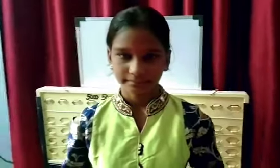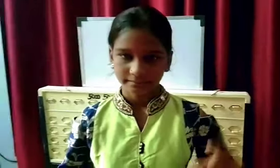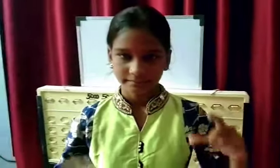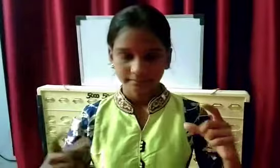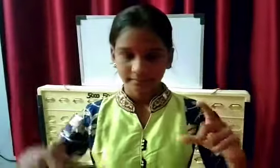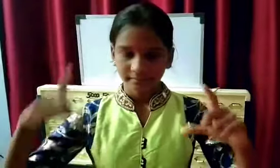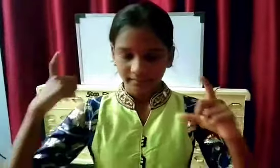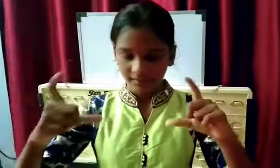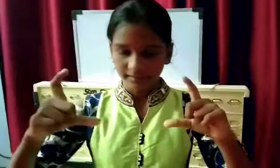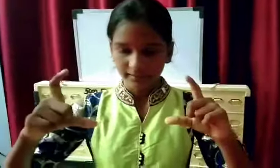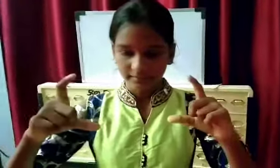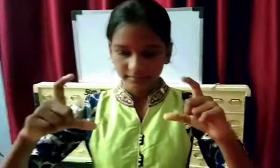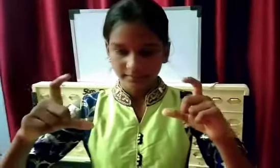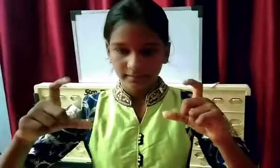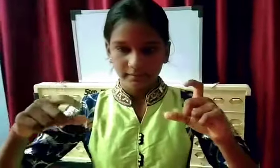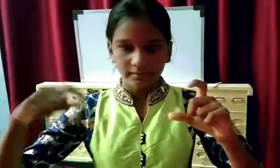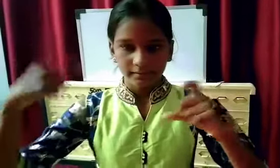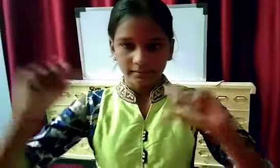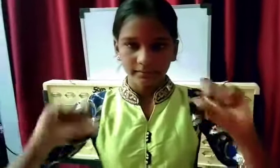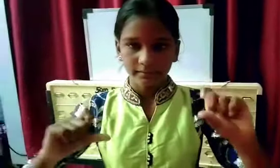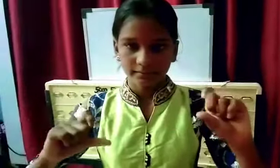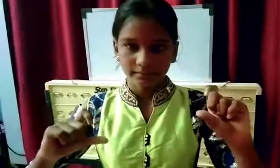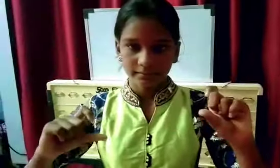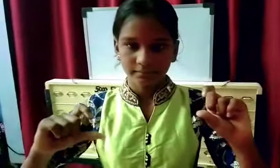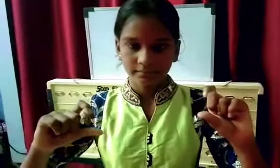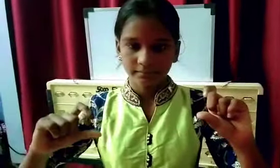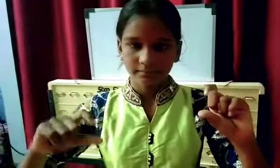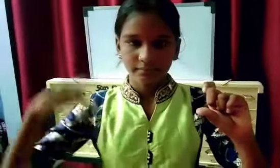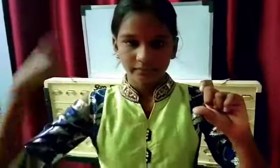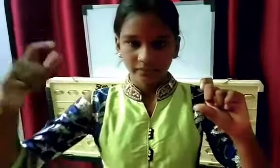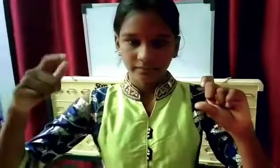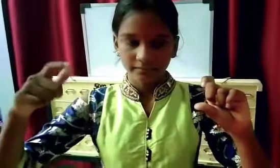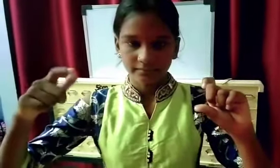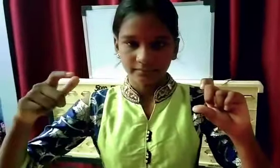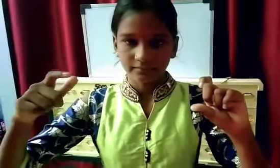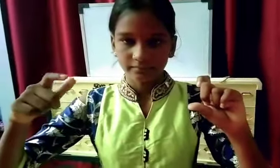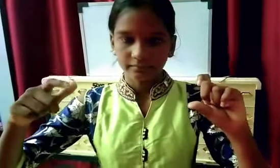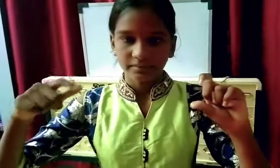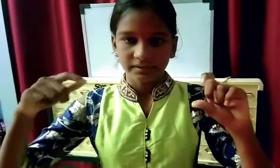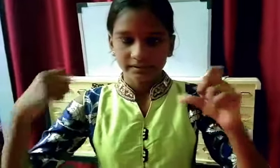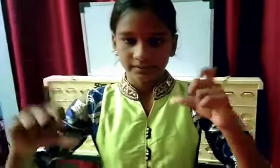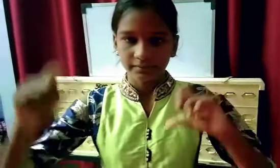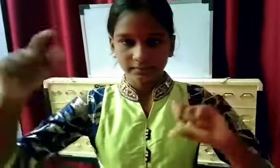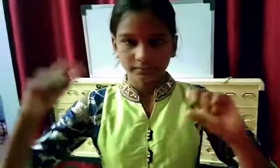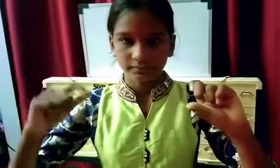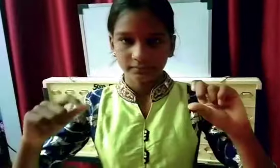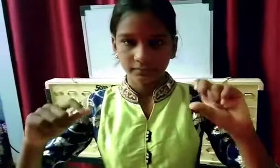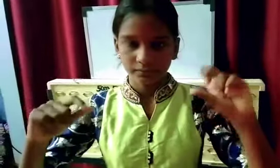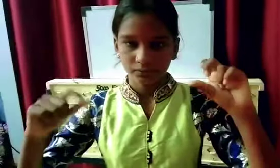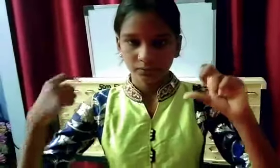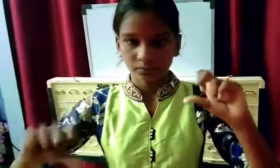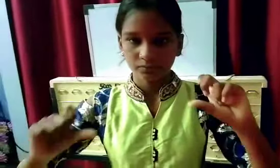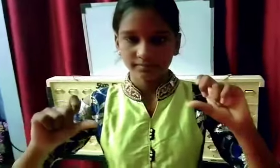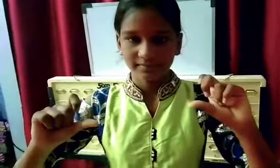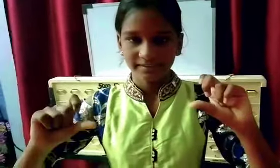9, 3, 5, 7, 2, 8,